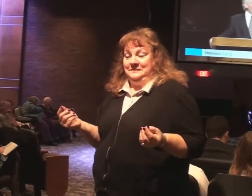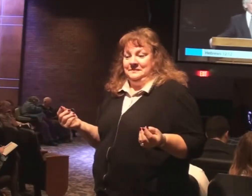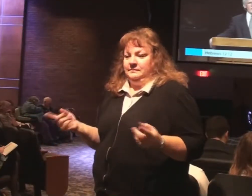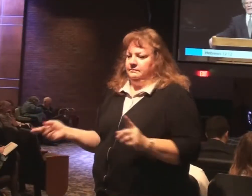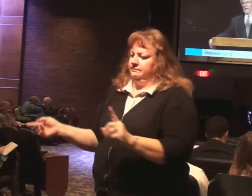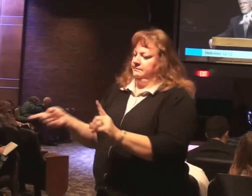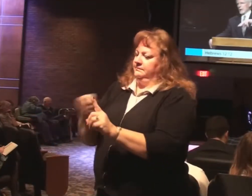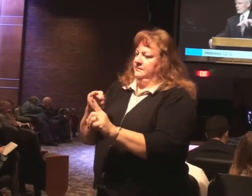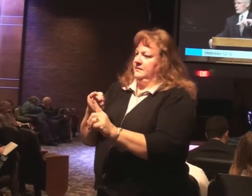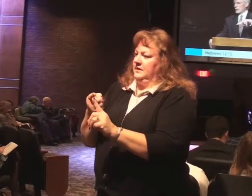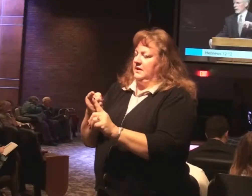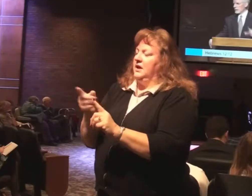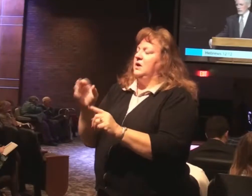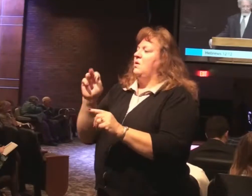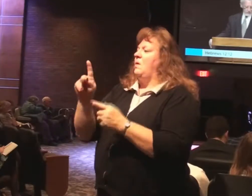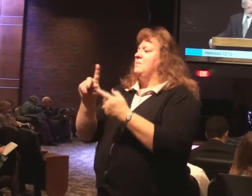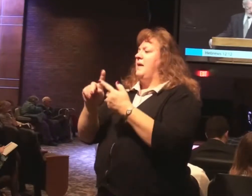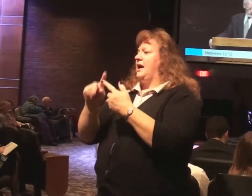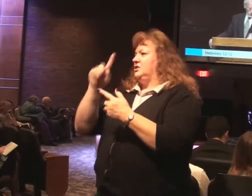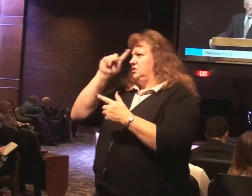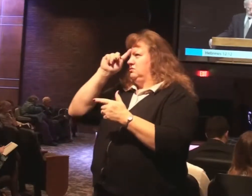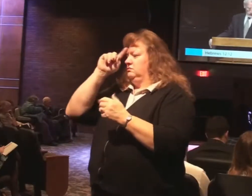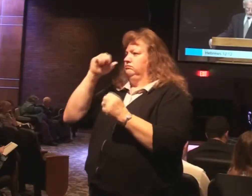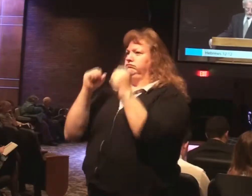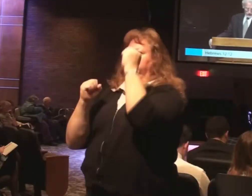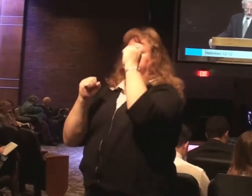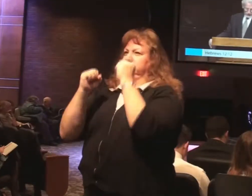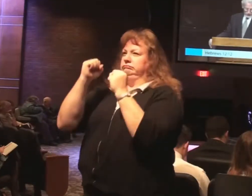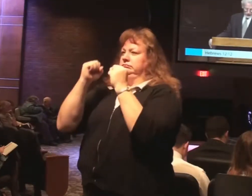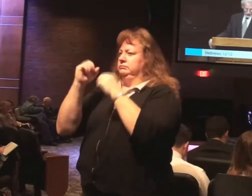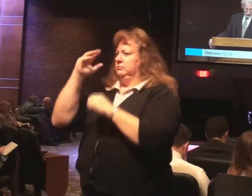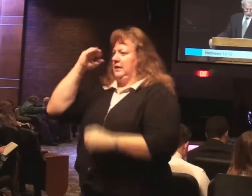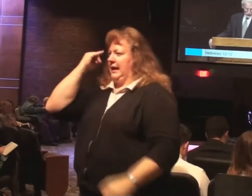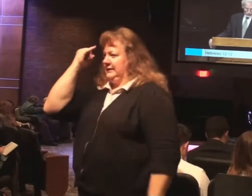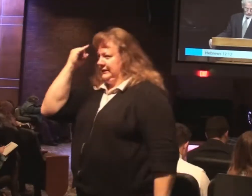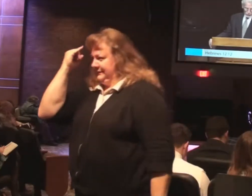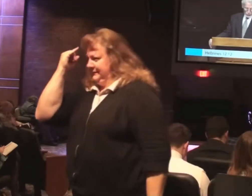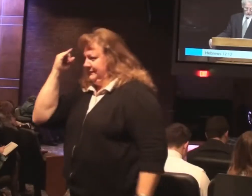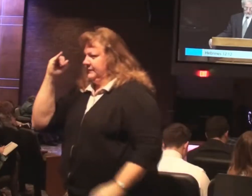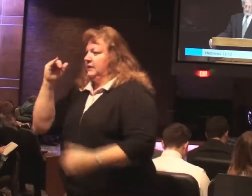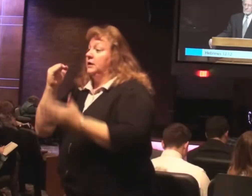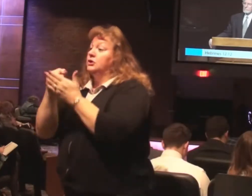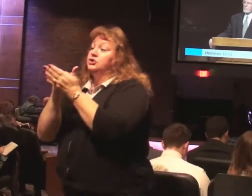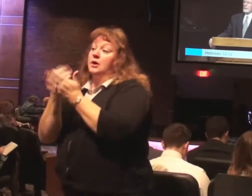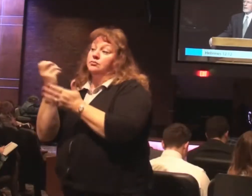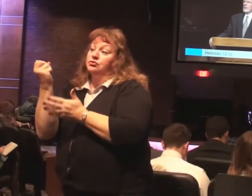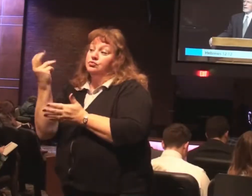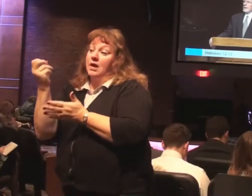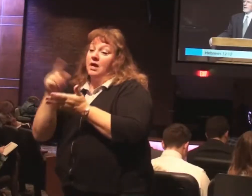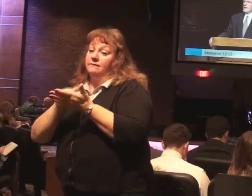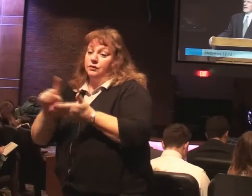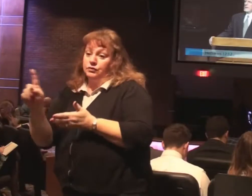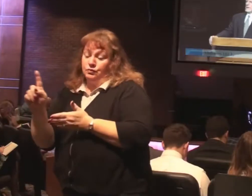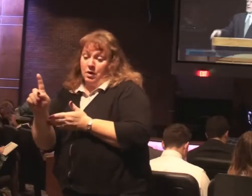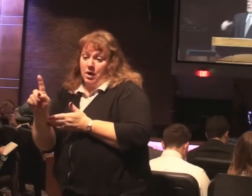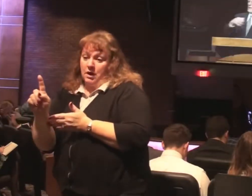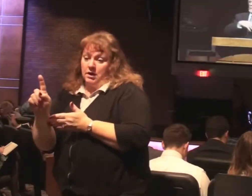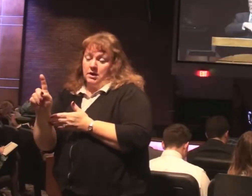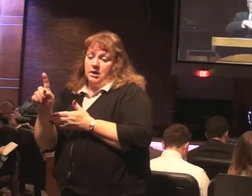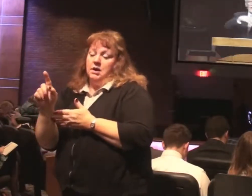the athletic metaphor that started chapter 12. In chapter 12 verse 1, he said that we ought to